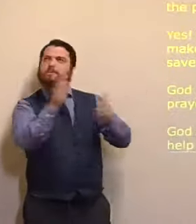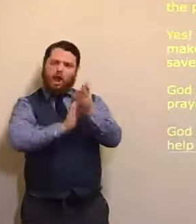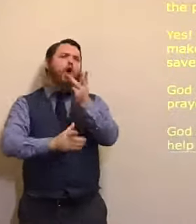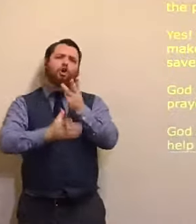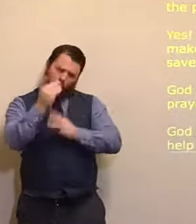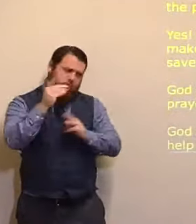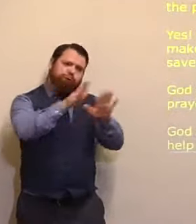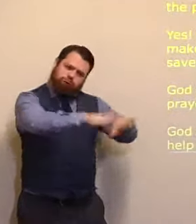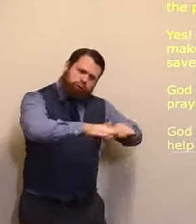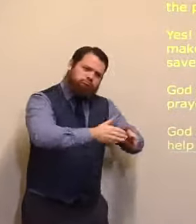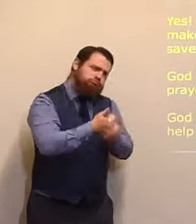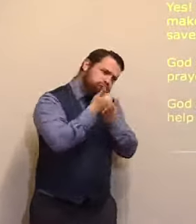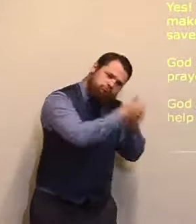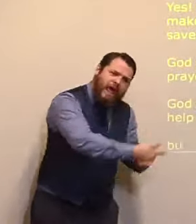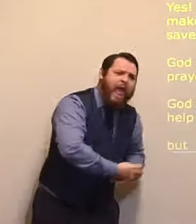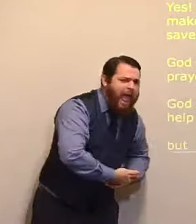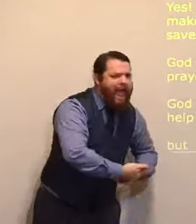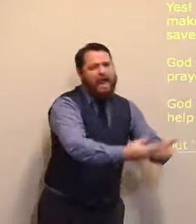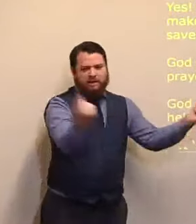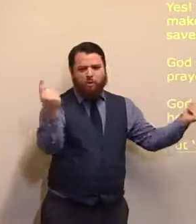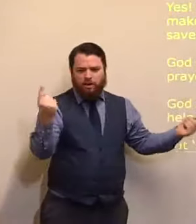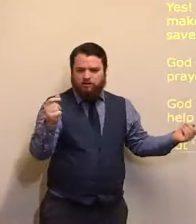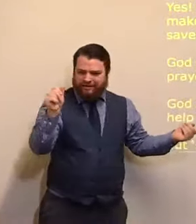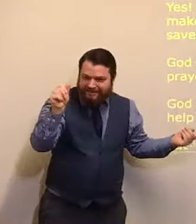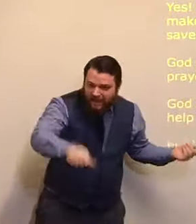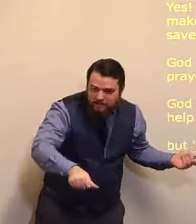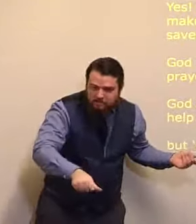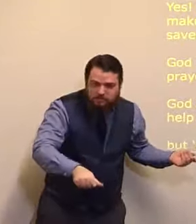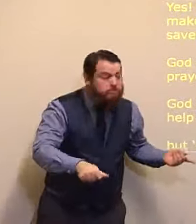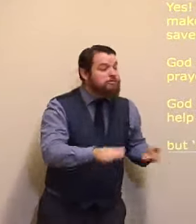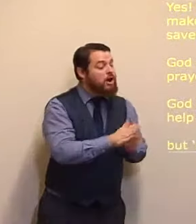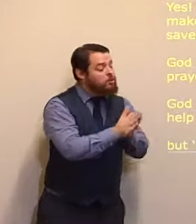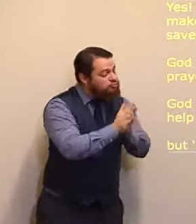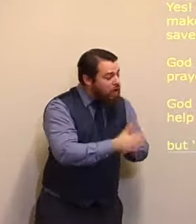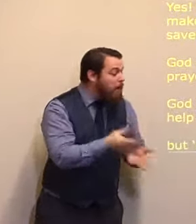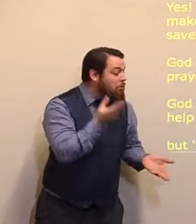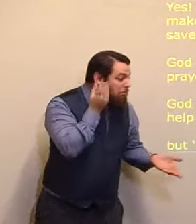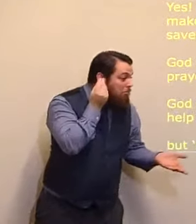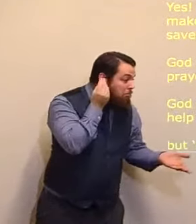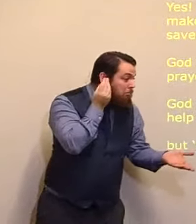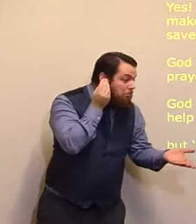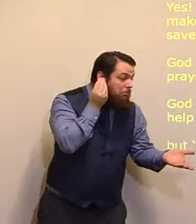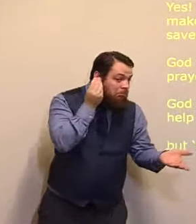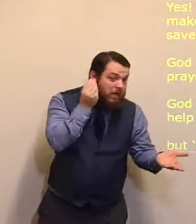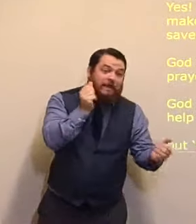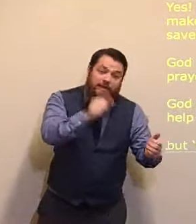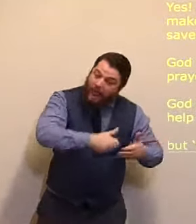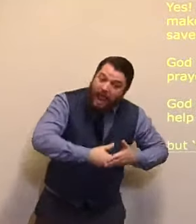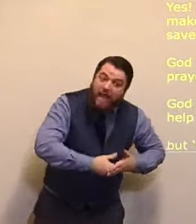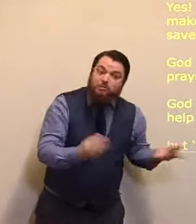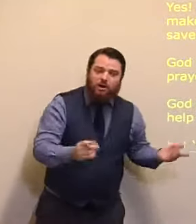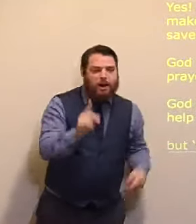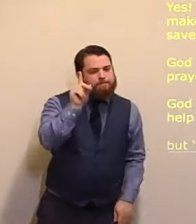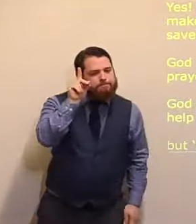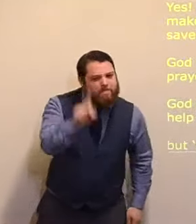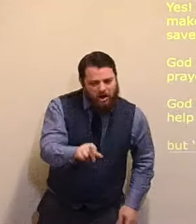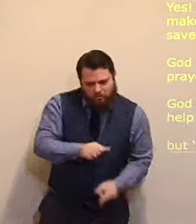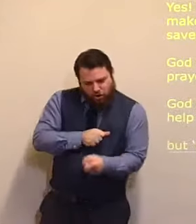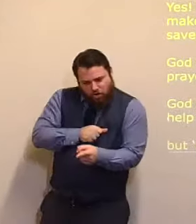I have relationship, with God, and, He bestows upon me, so many, so many answers, to prayers. I could